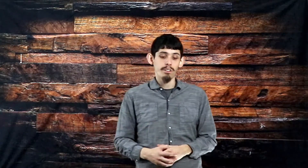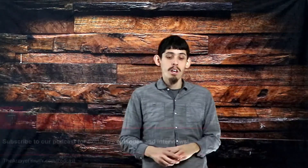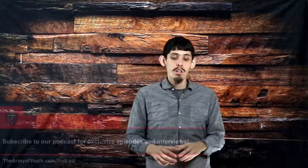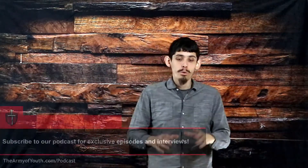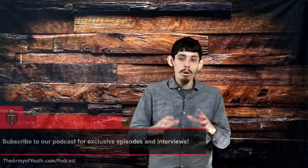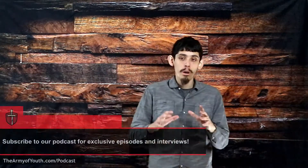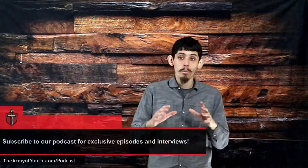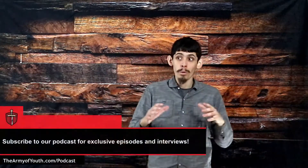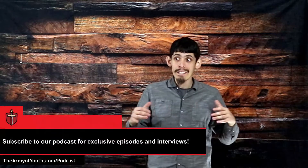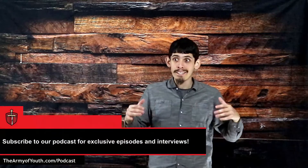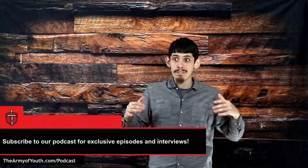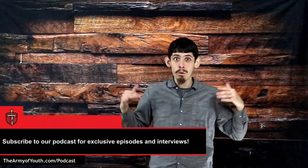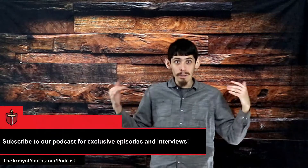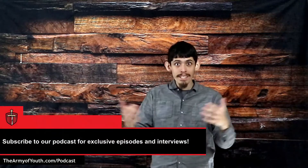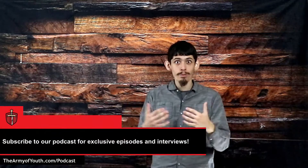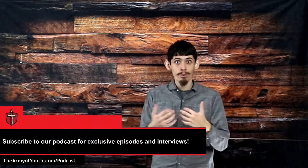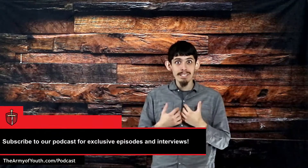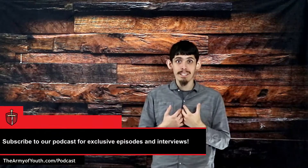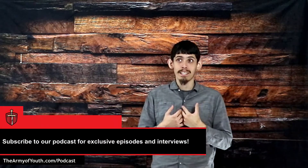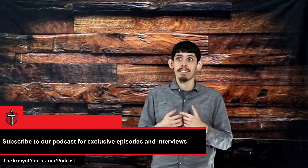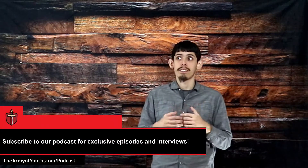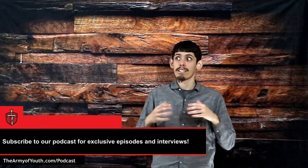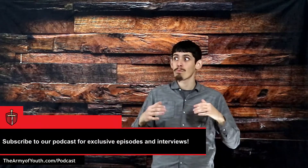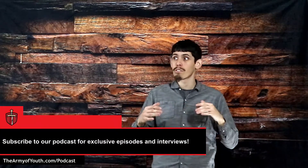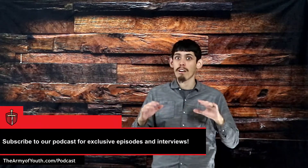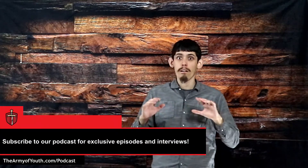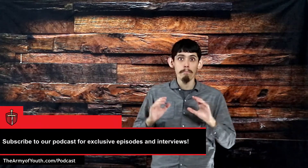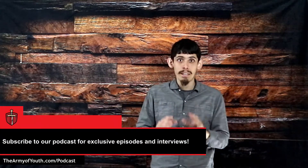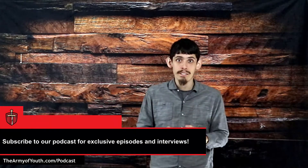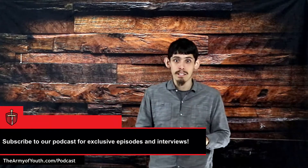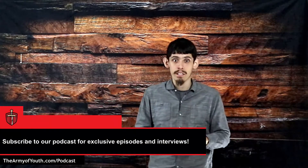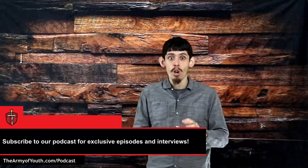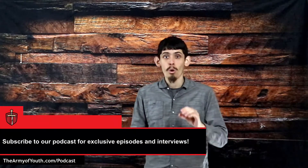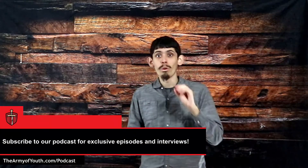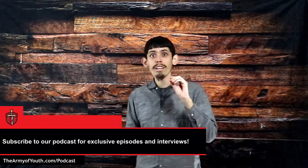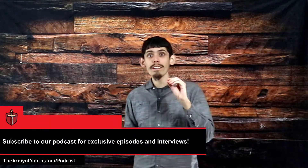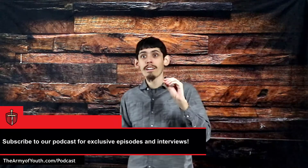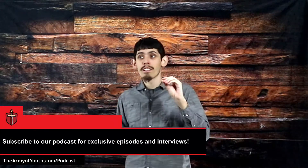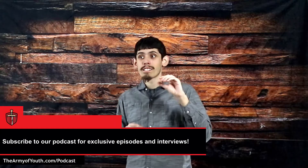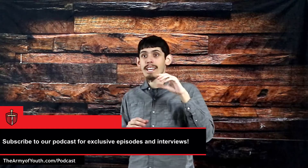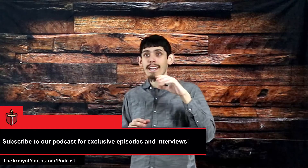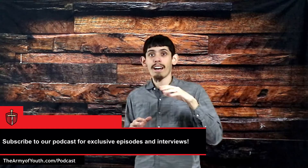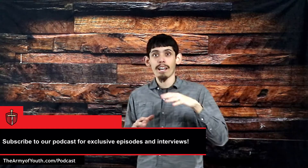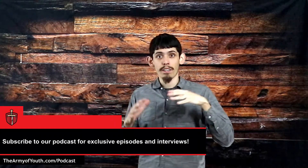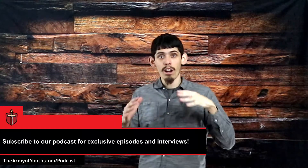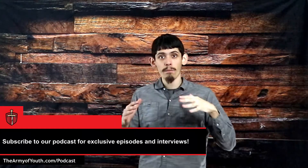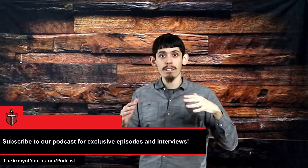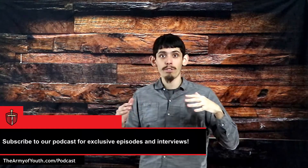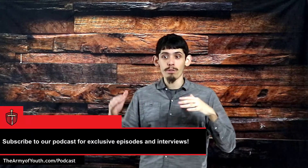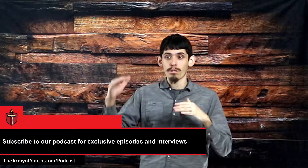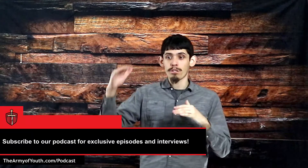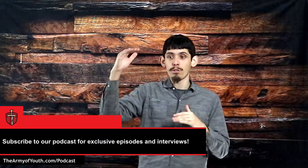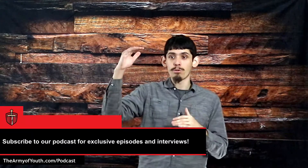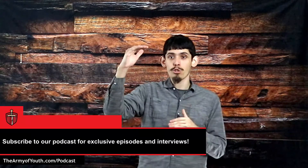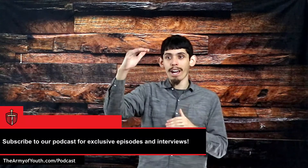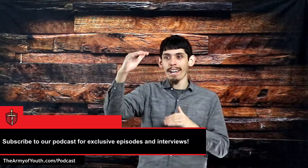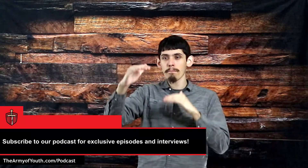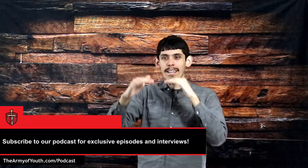So, what we did recently, this was amazing. We set out at the Army of Youth to try to make a